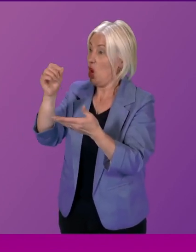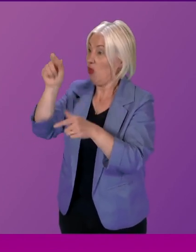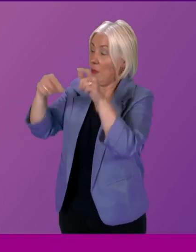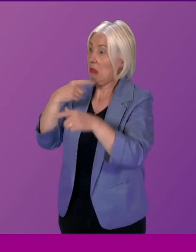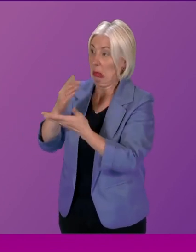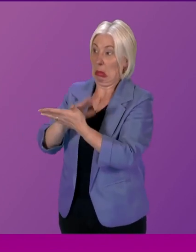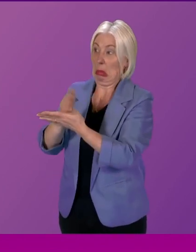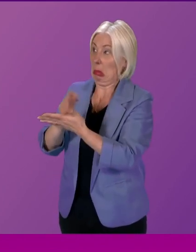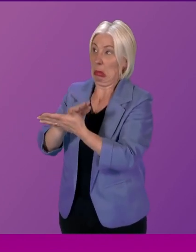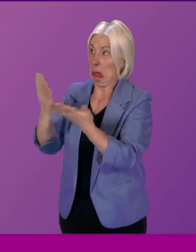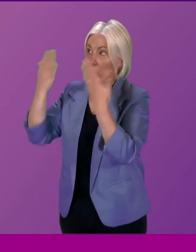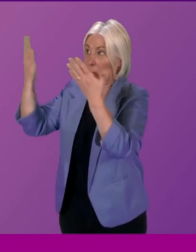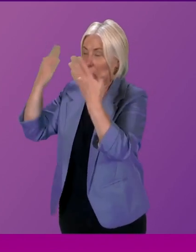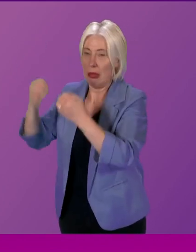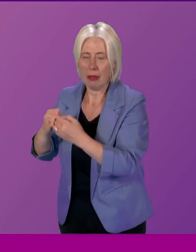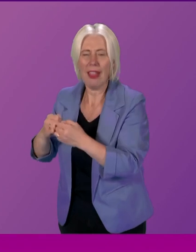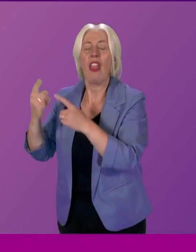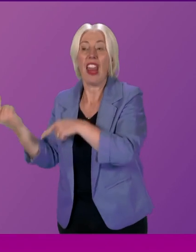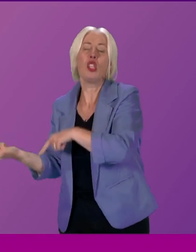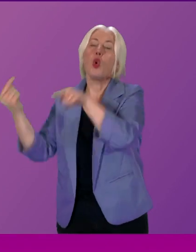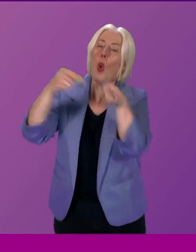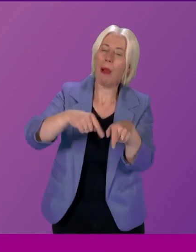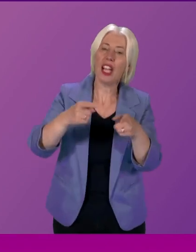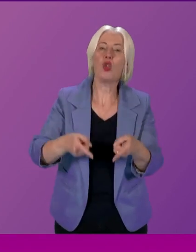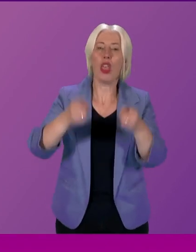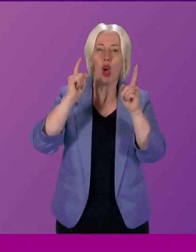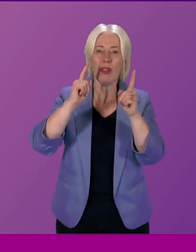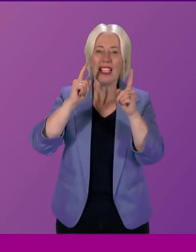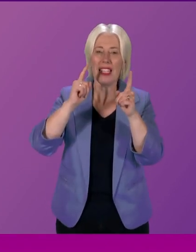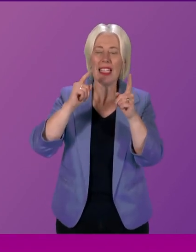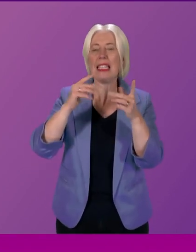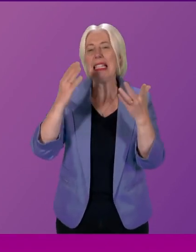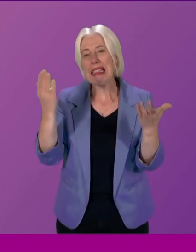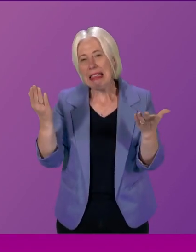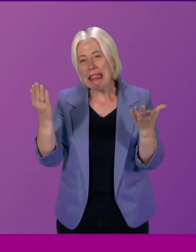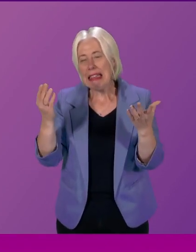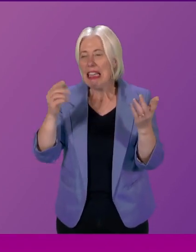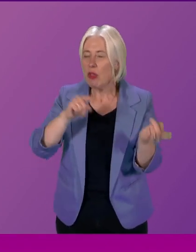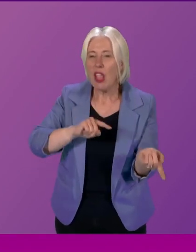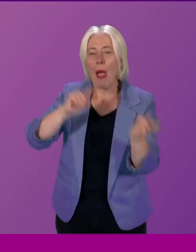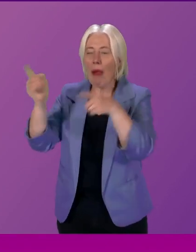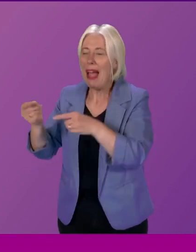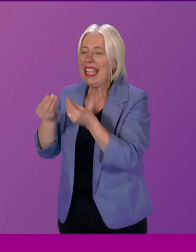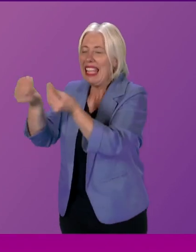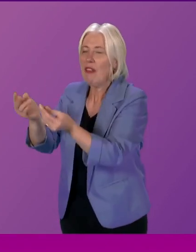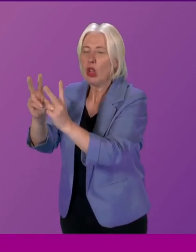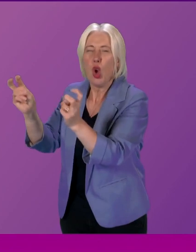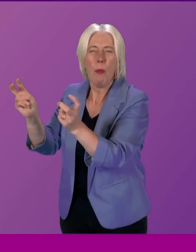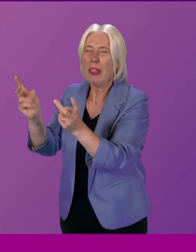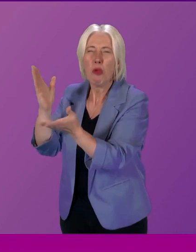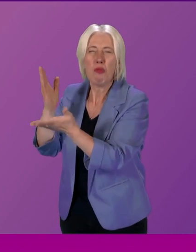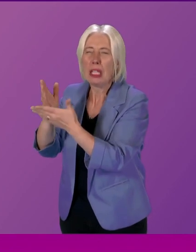went back to the city authority. The danger of that was that they were then debating an issue for perhaps there wasn't an electoral mandate. And we also